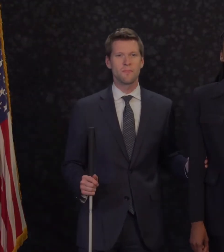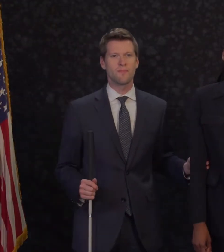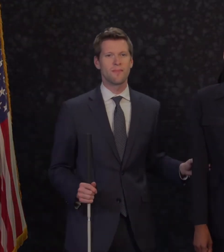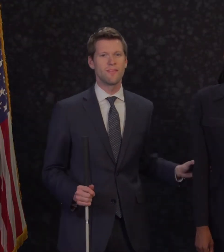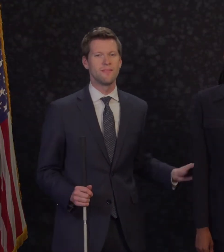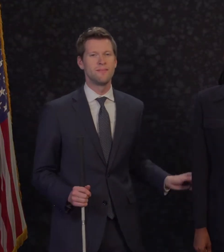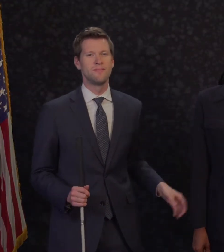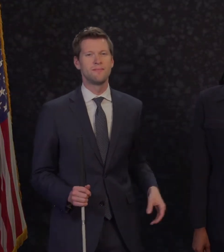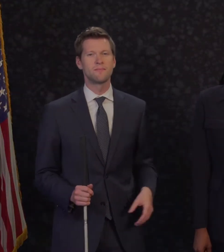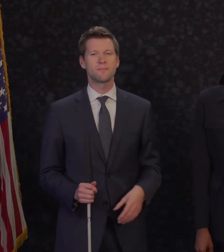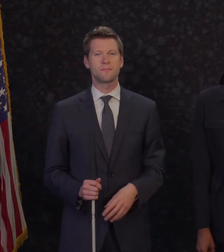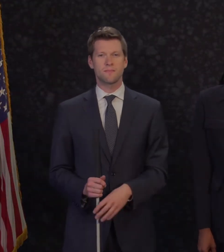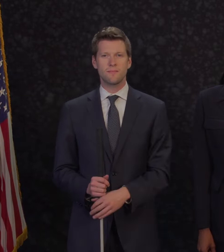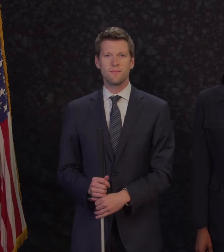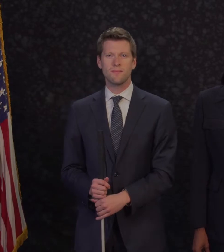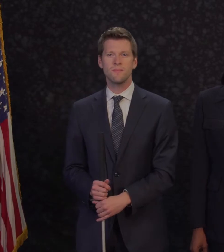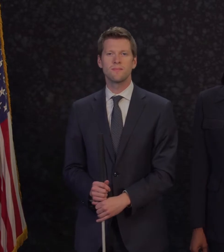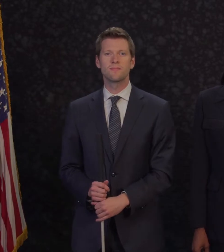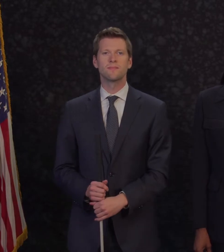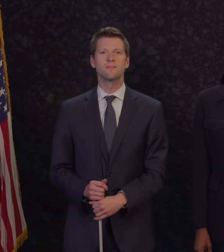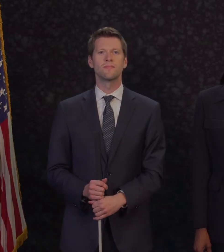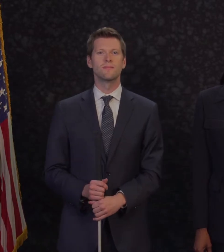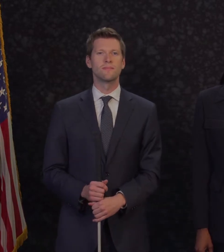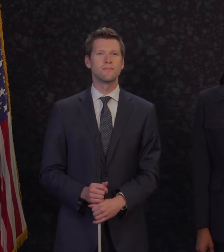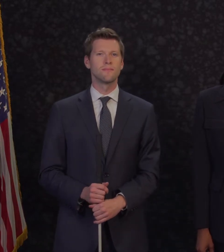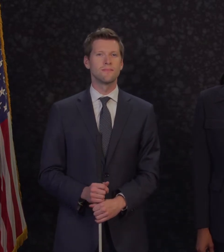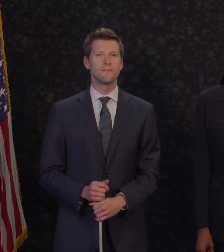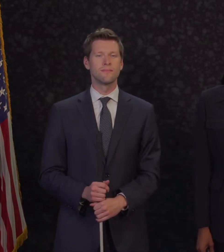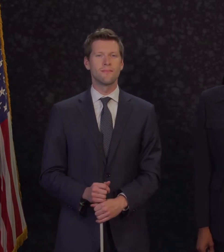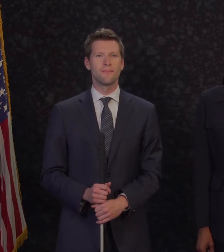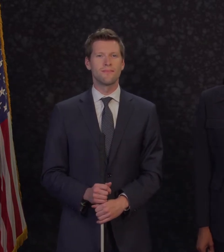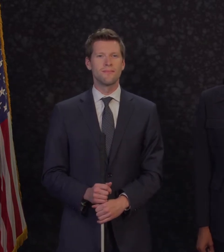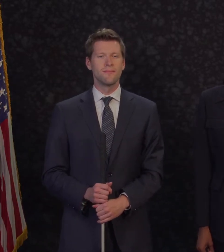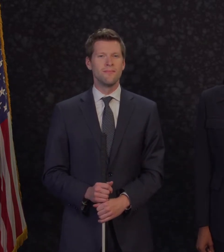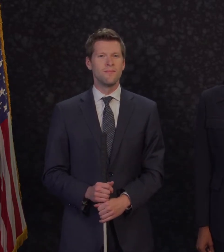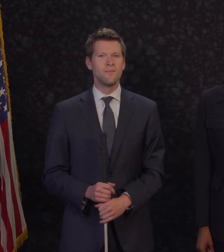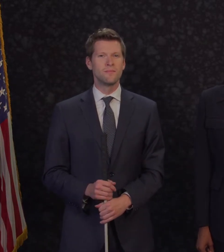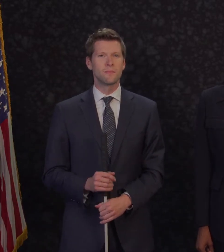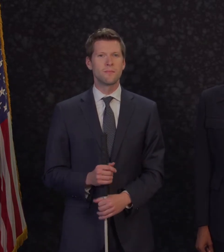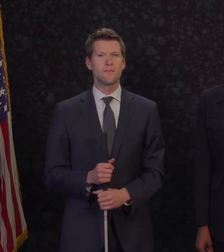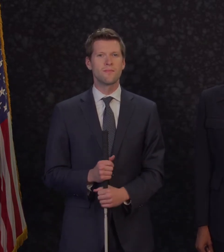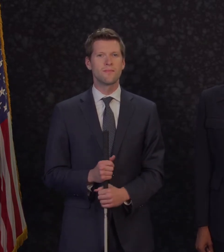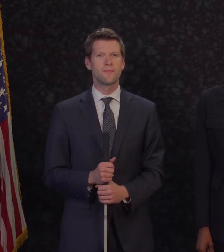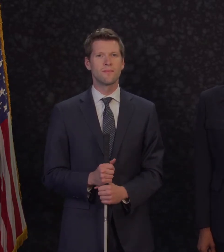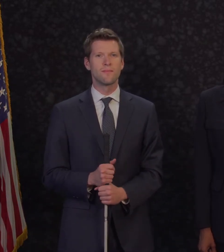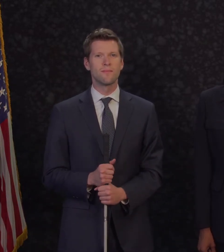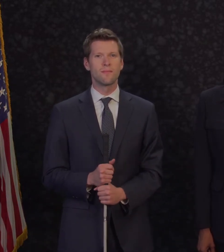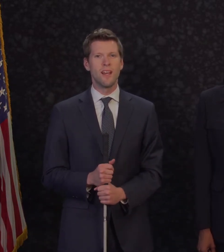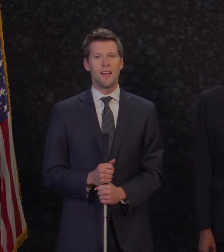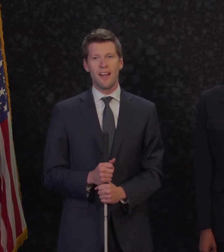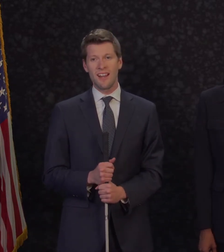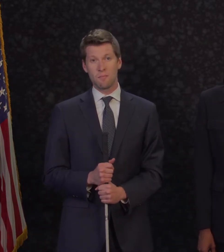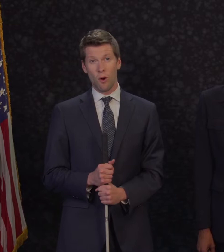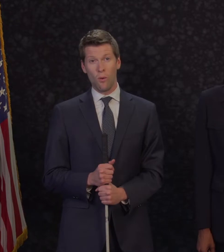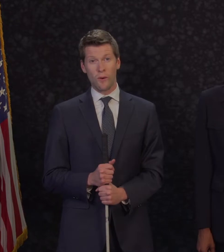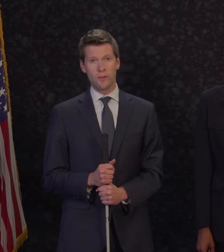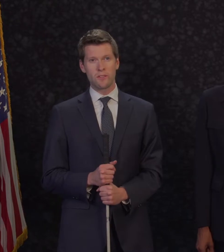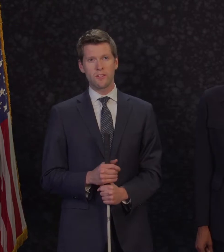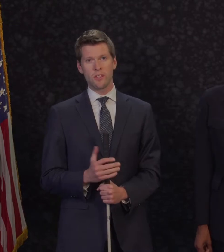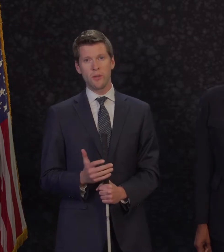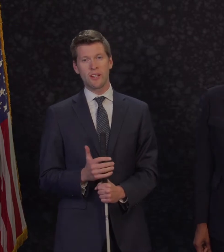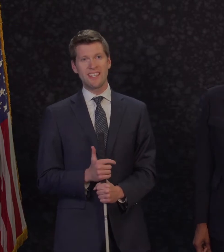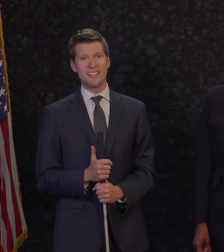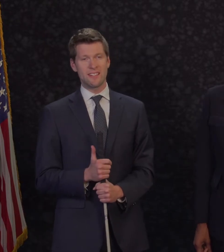Hello, and welcome to this training on serving voters with disabilities in Florida's polling places. As poll